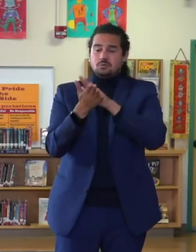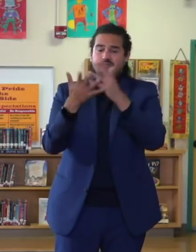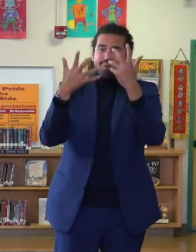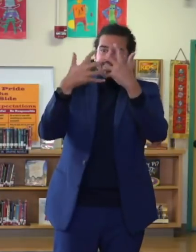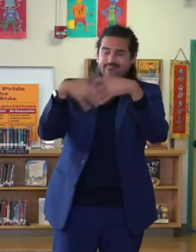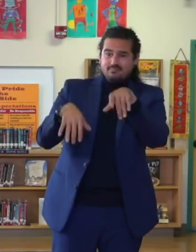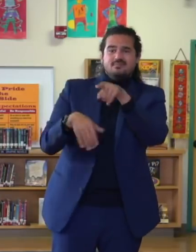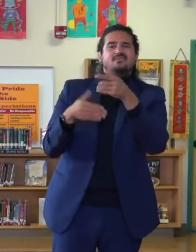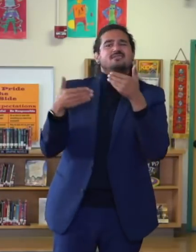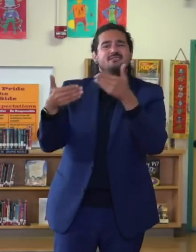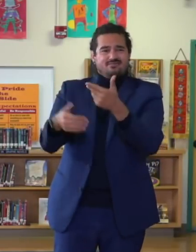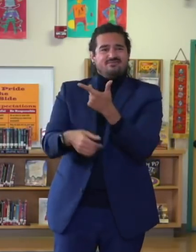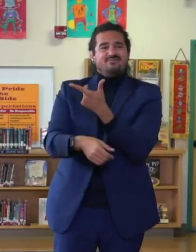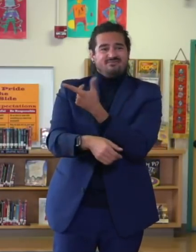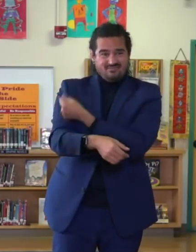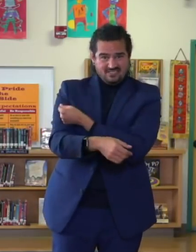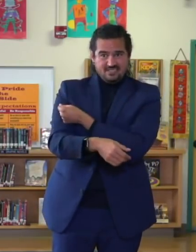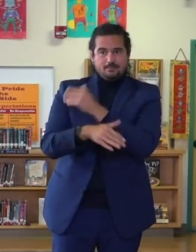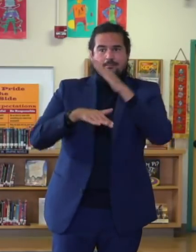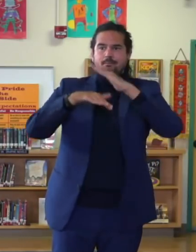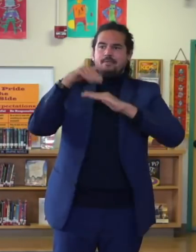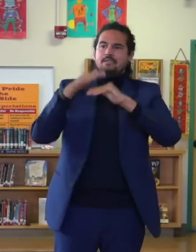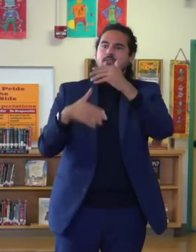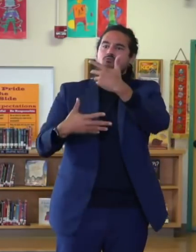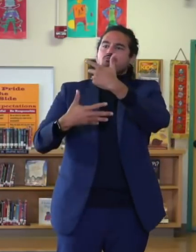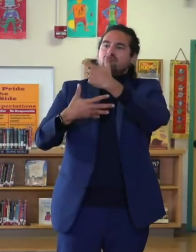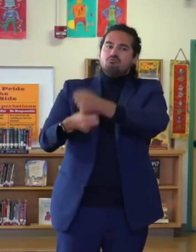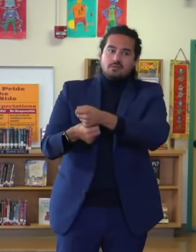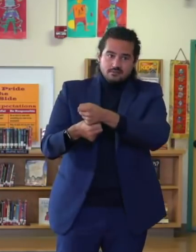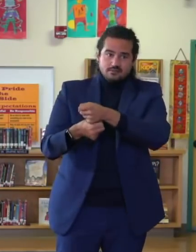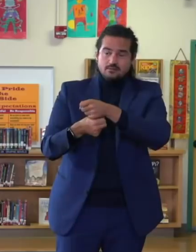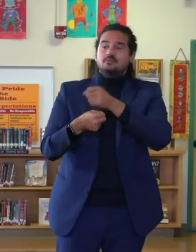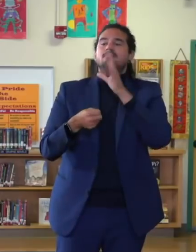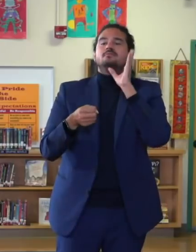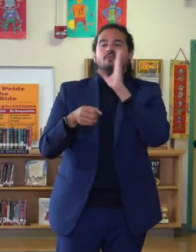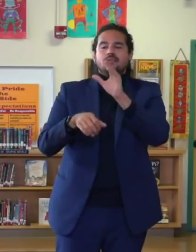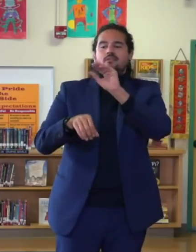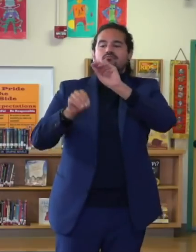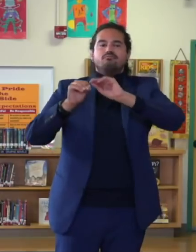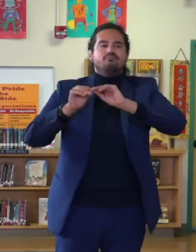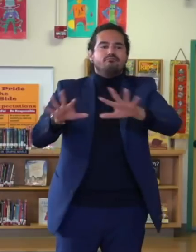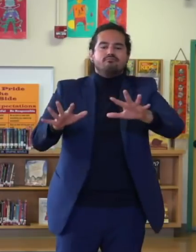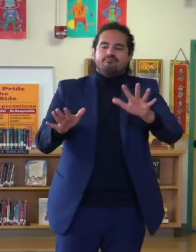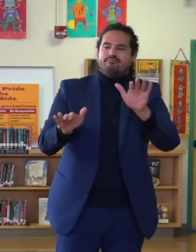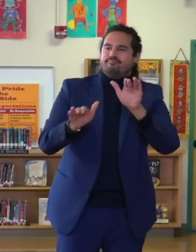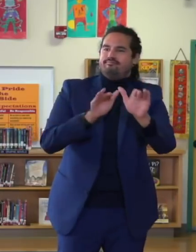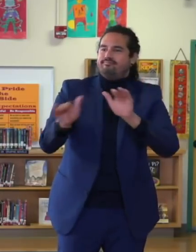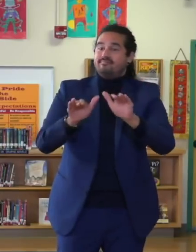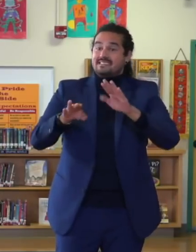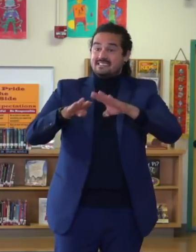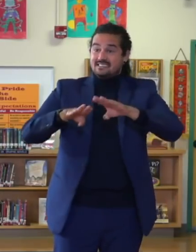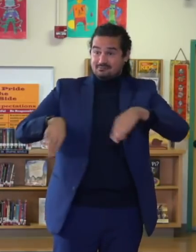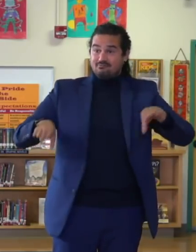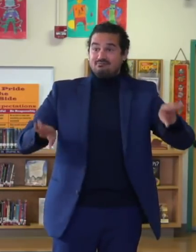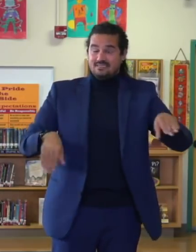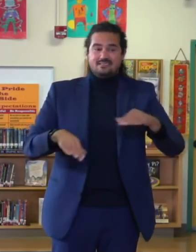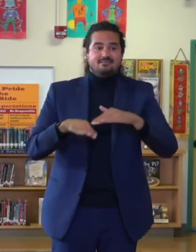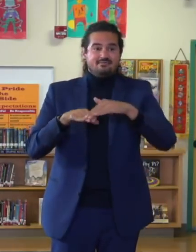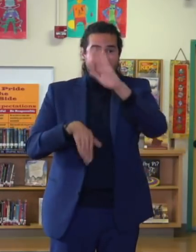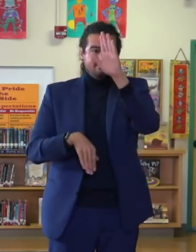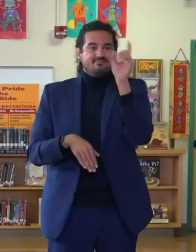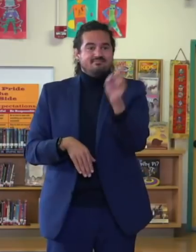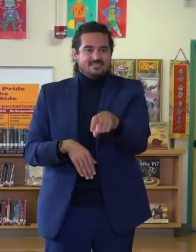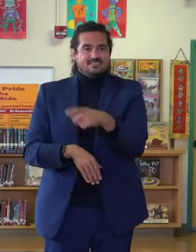that we can deliver on what we are promoting here today. And that promotion includes the following considerations. Once the FDA approves